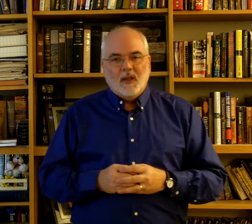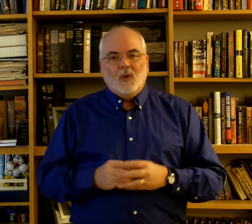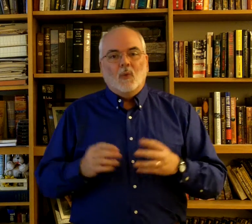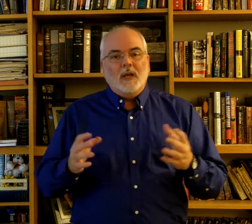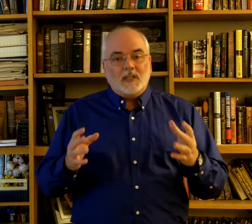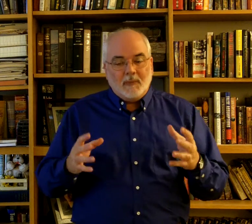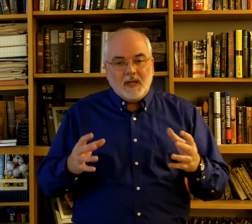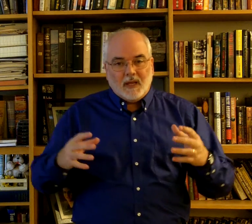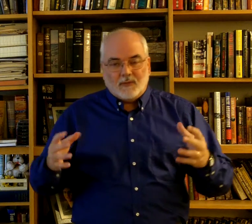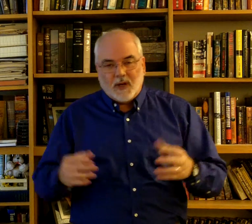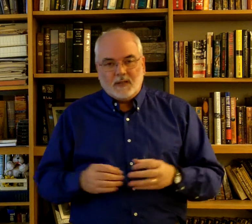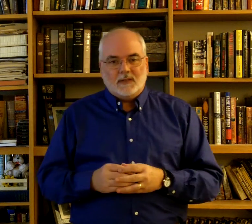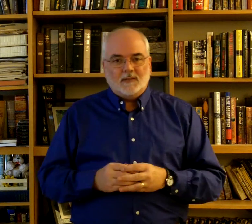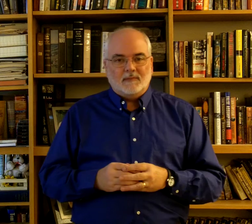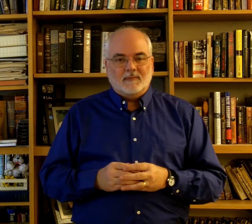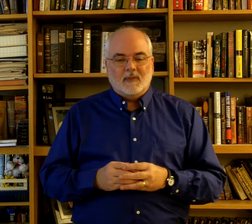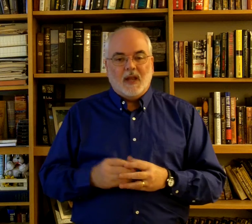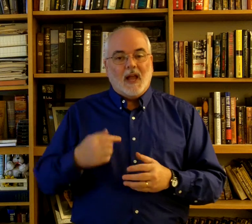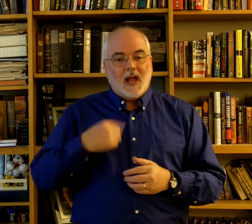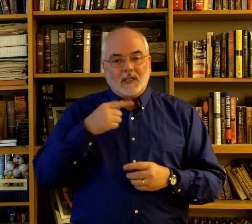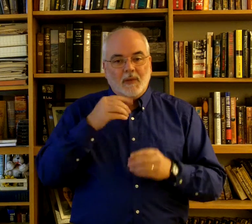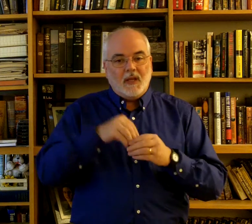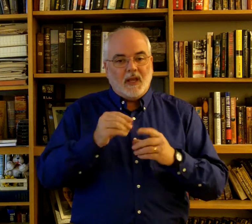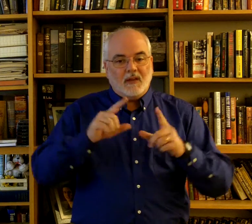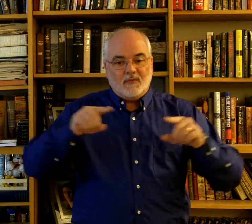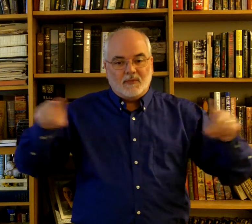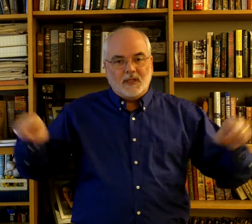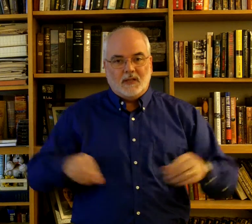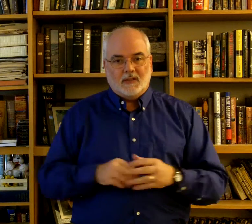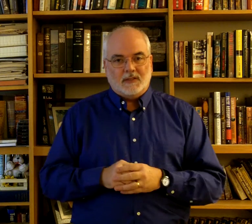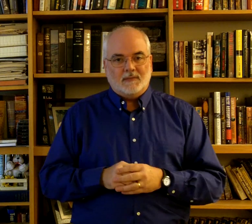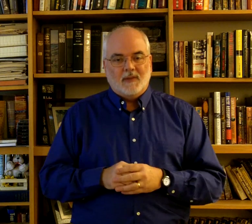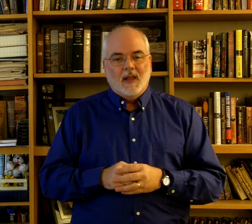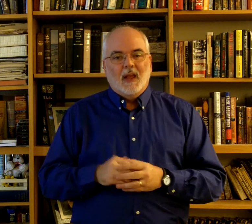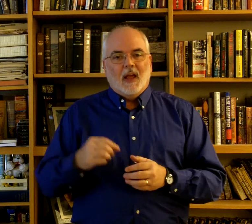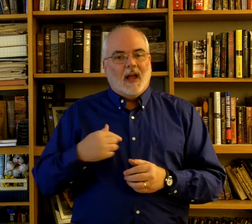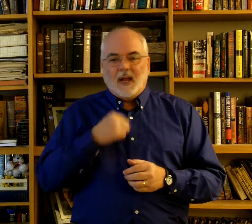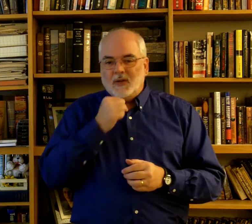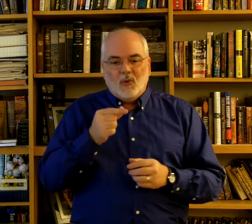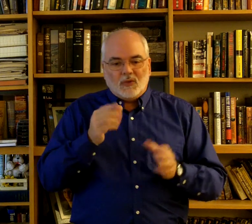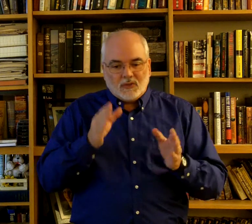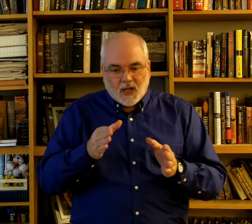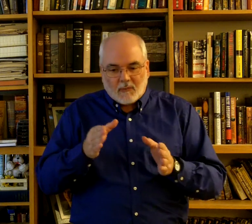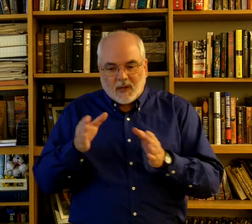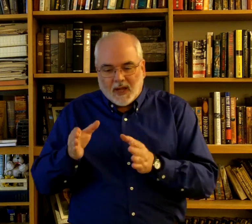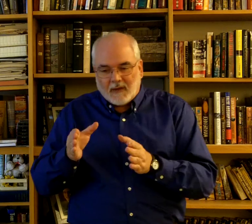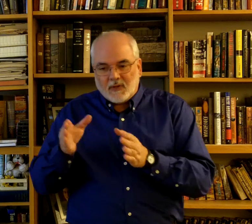We speak in phrases. Okay? I speak in sentences. I don't stop after